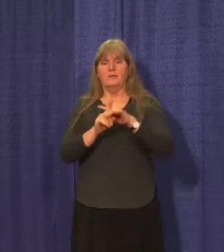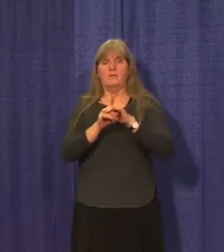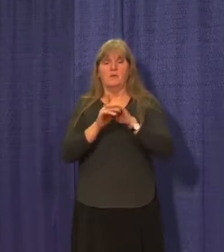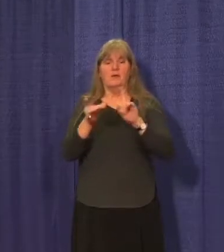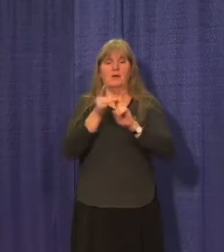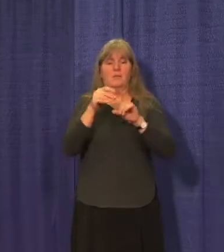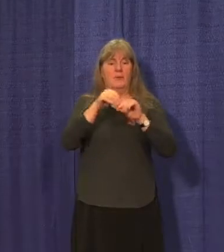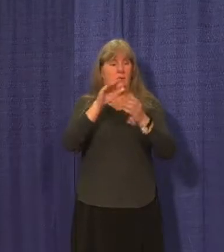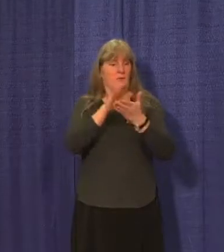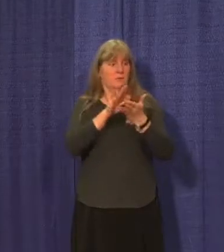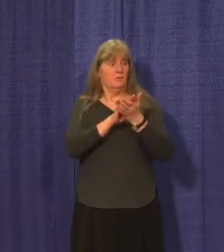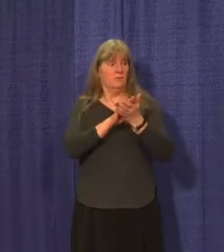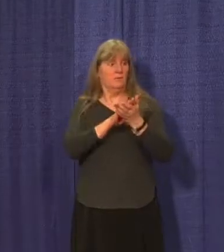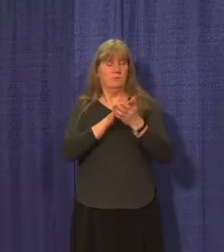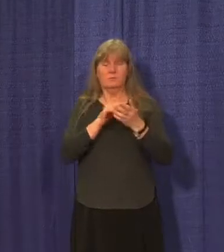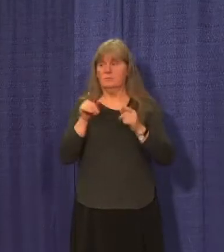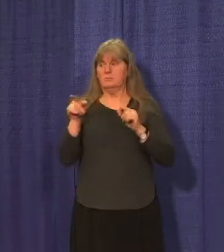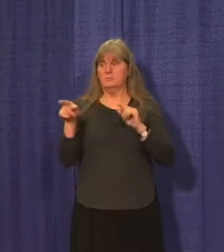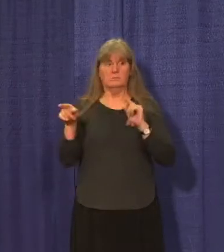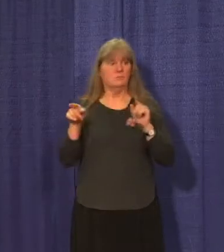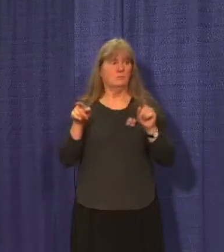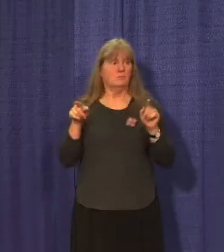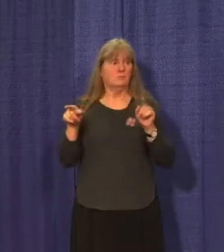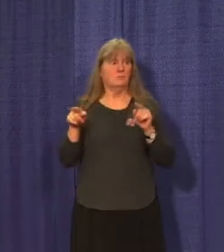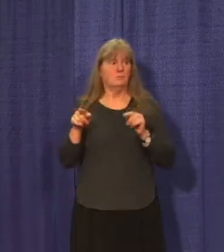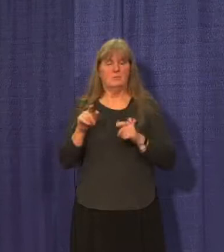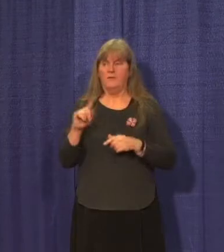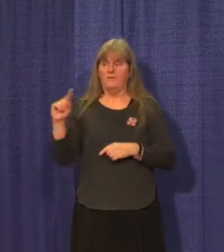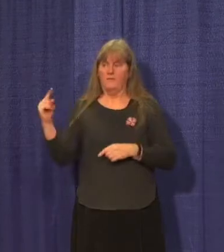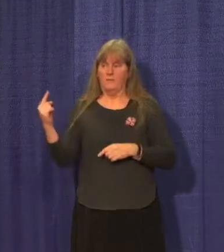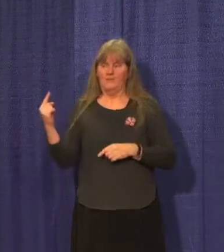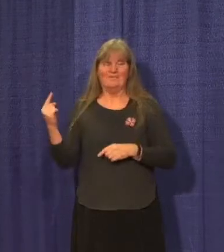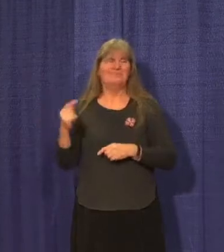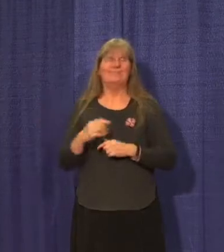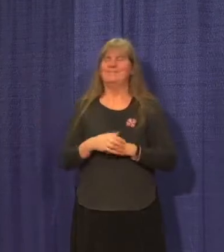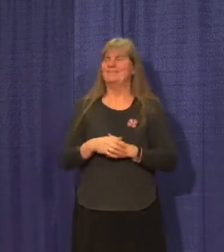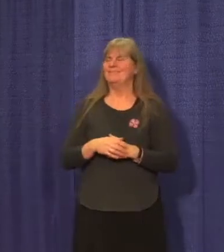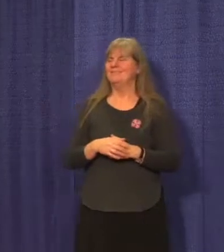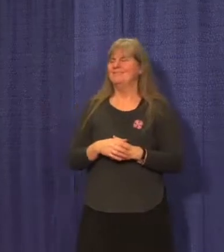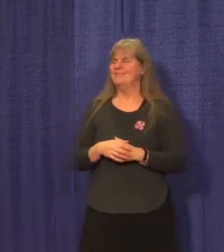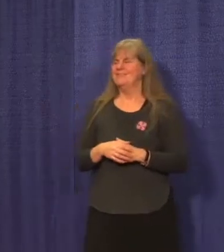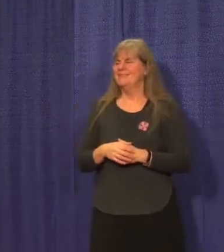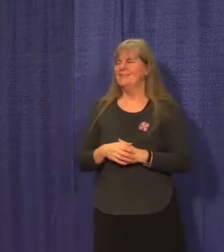Sure. I mean, if you want to, I can do. You go first. You go first, I'll do.